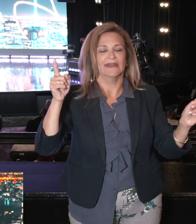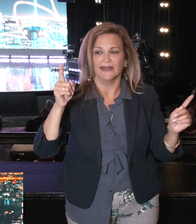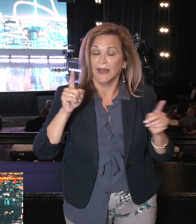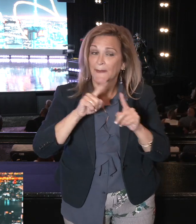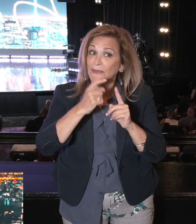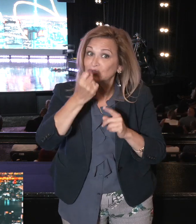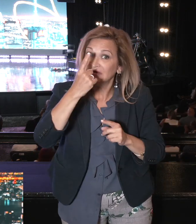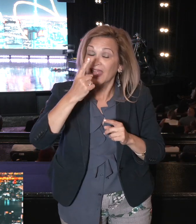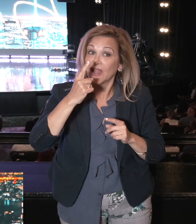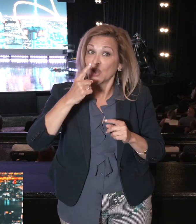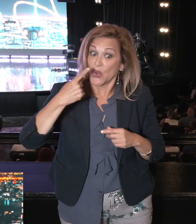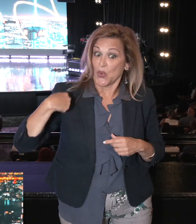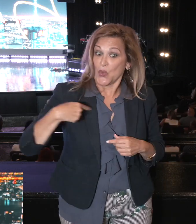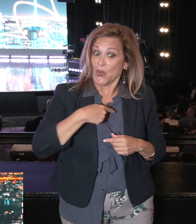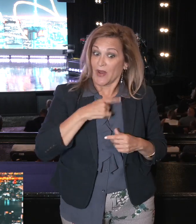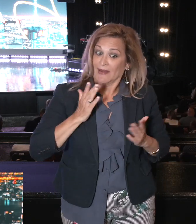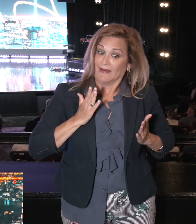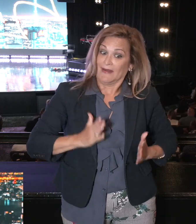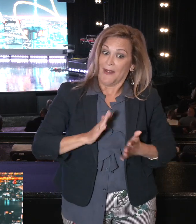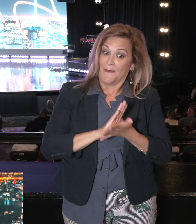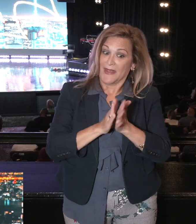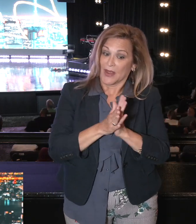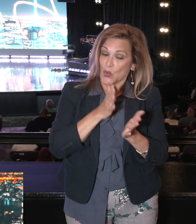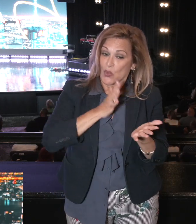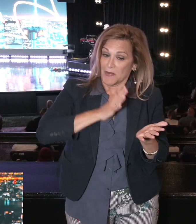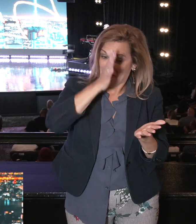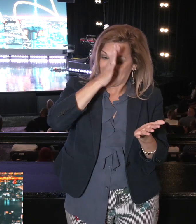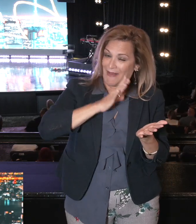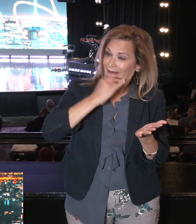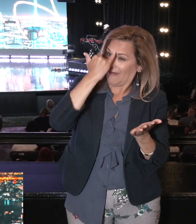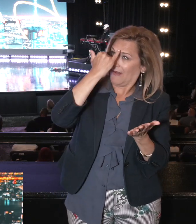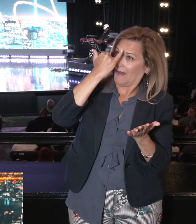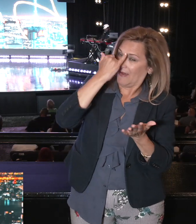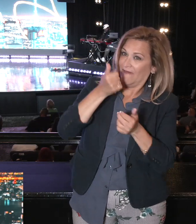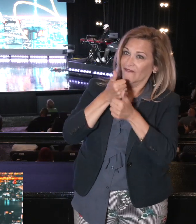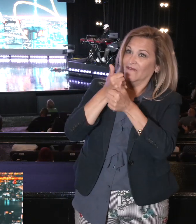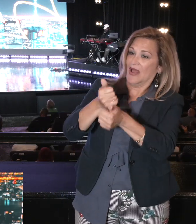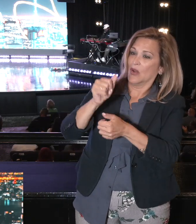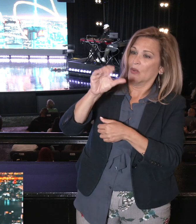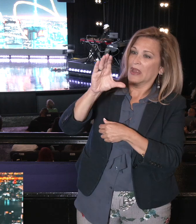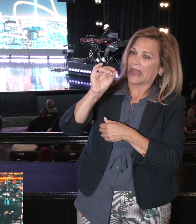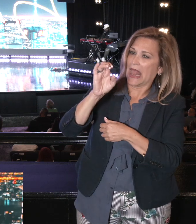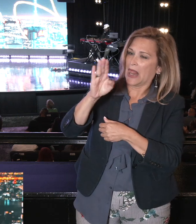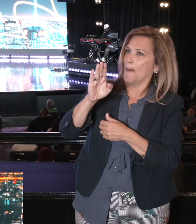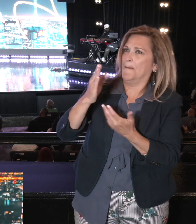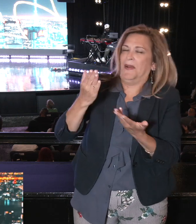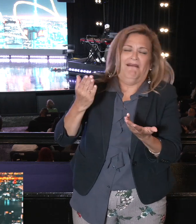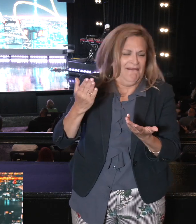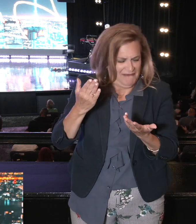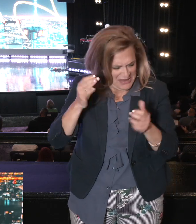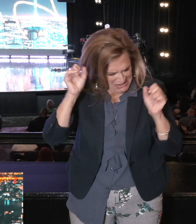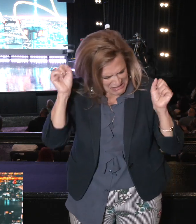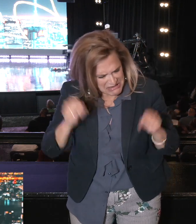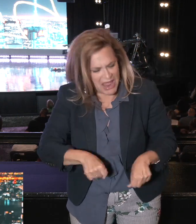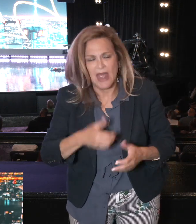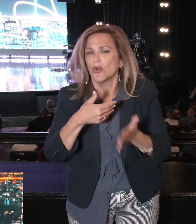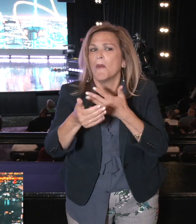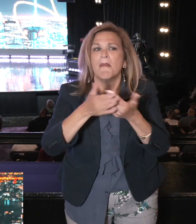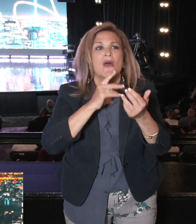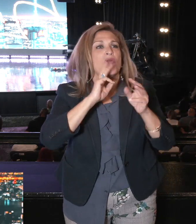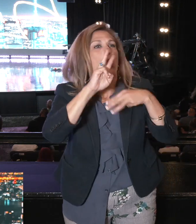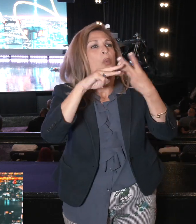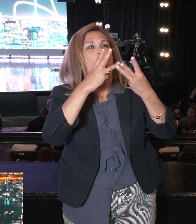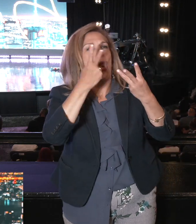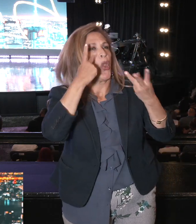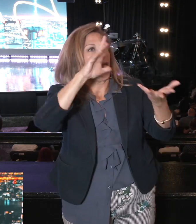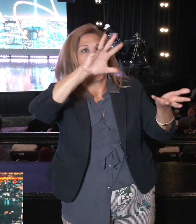We can do this. We can certainly be men and women of God. In this fallen world. Certainly. I don't care how big the situation might be. How